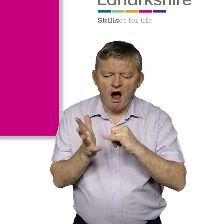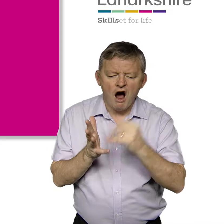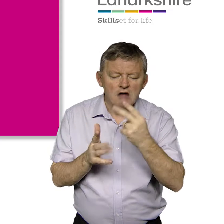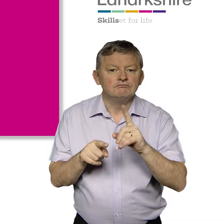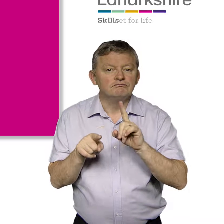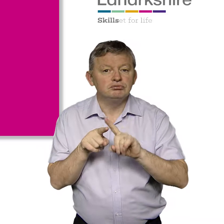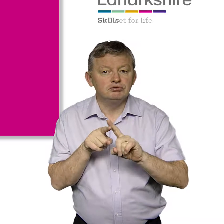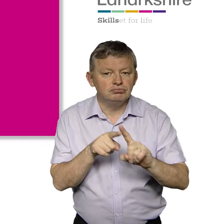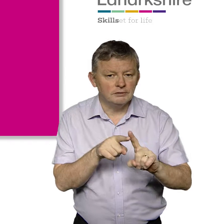culture and the arts